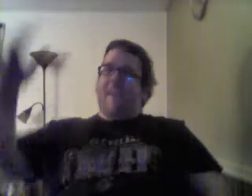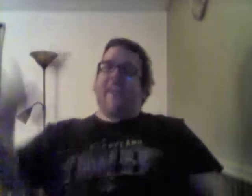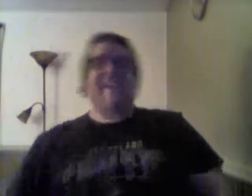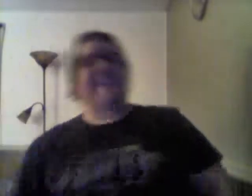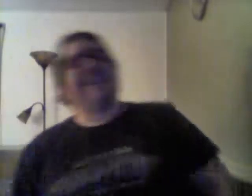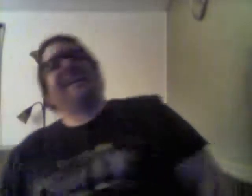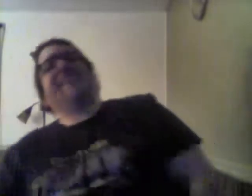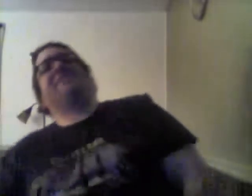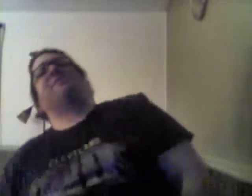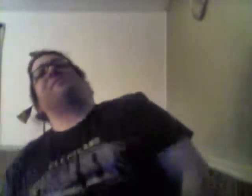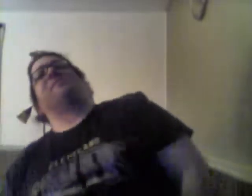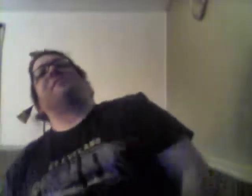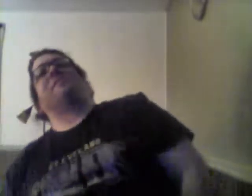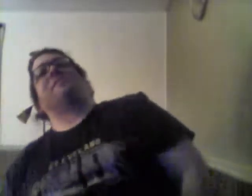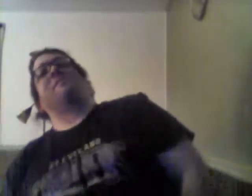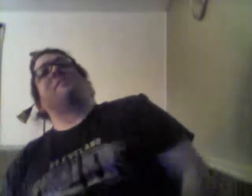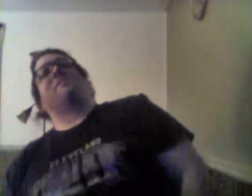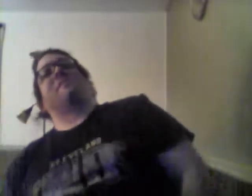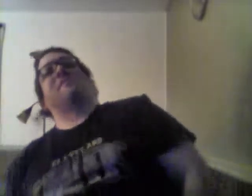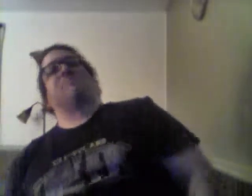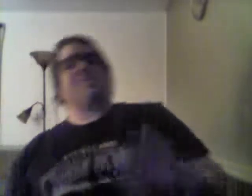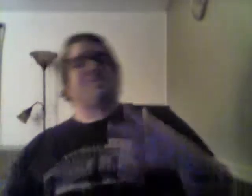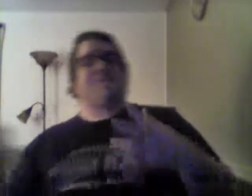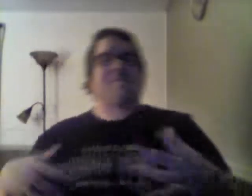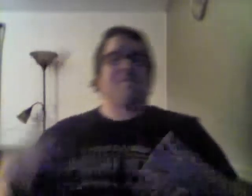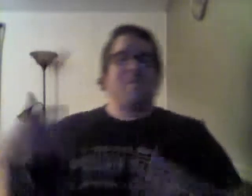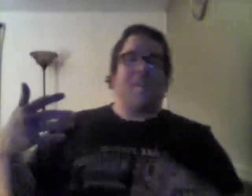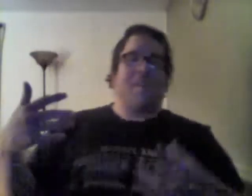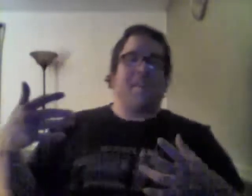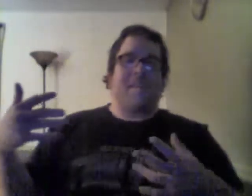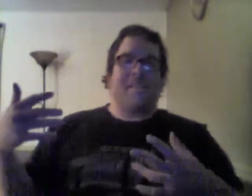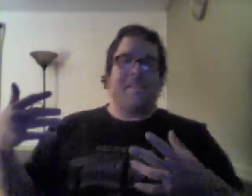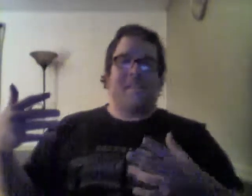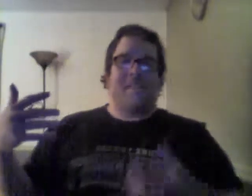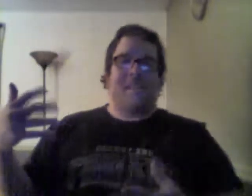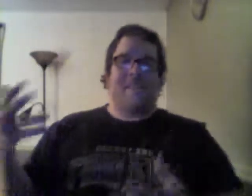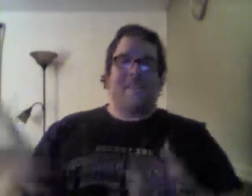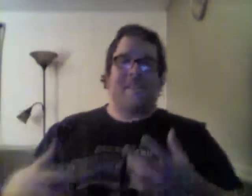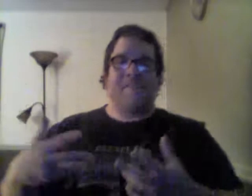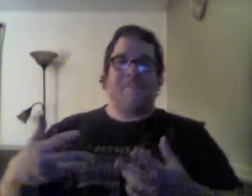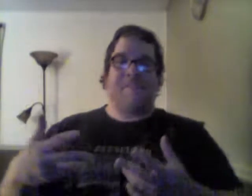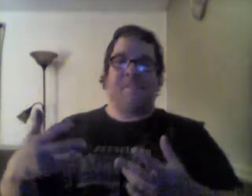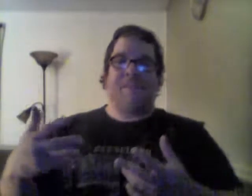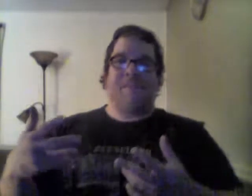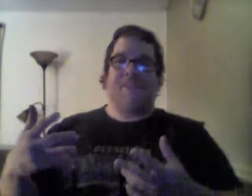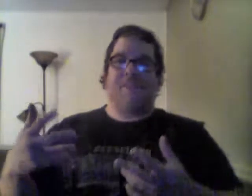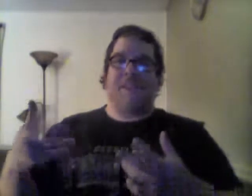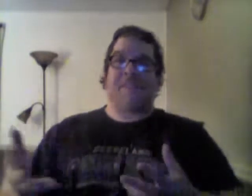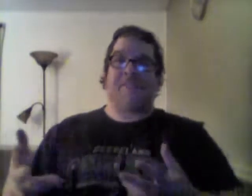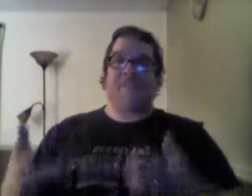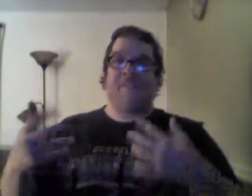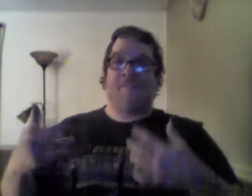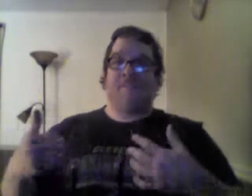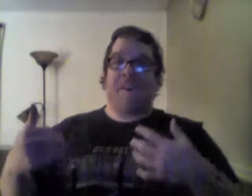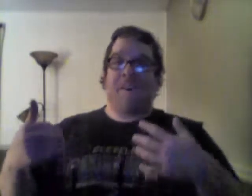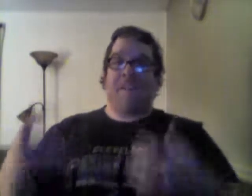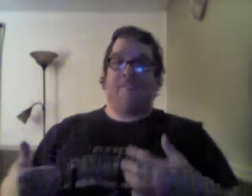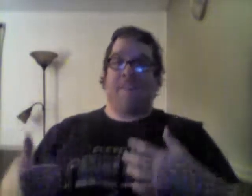they, so they go, these witches are doing a, uh, ceremony where they want to try to summon a demon